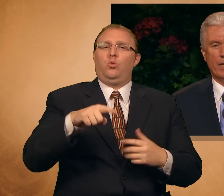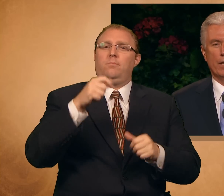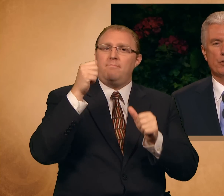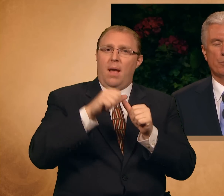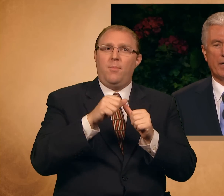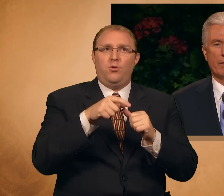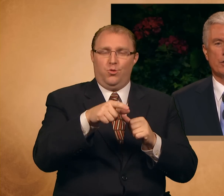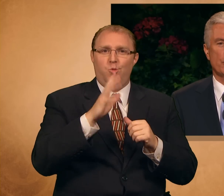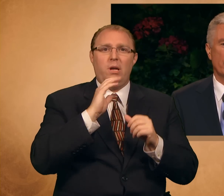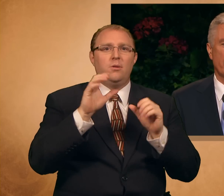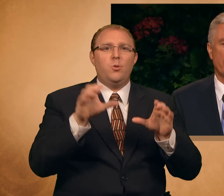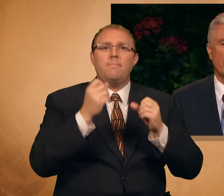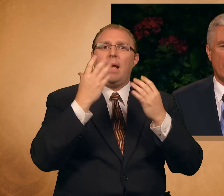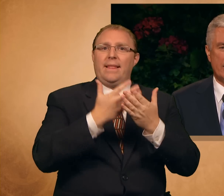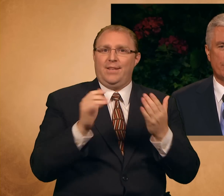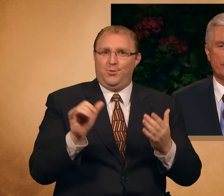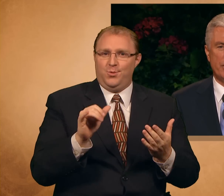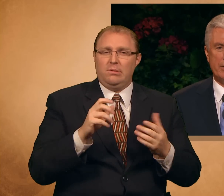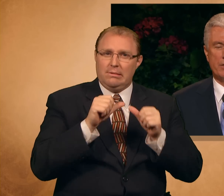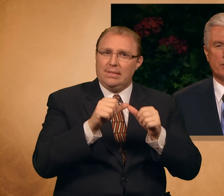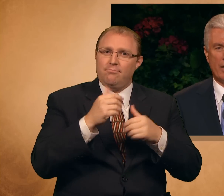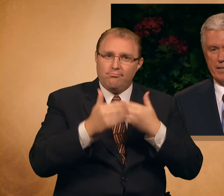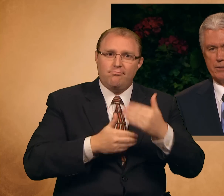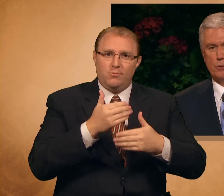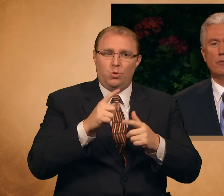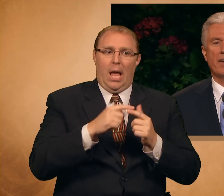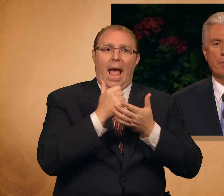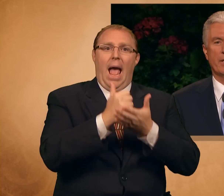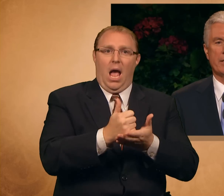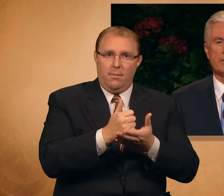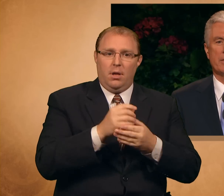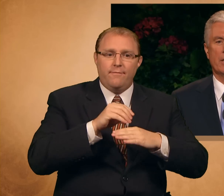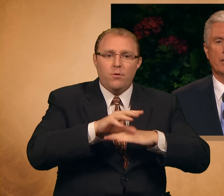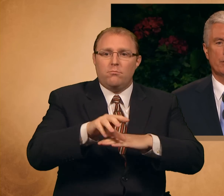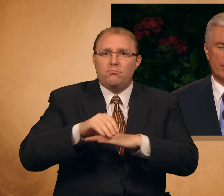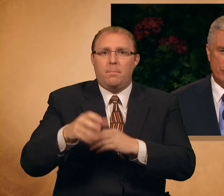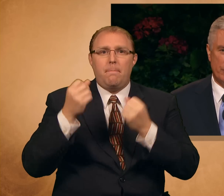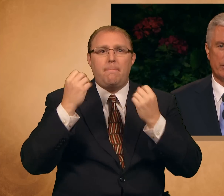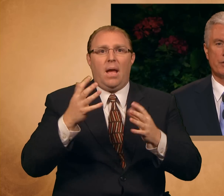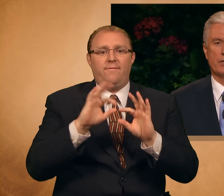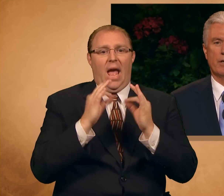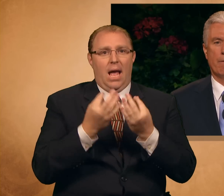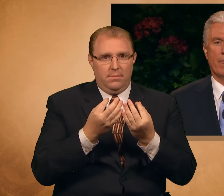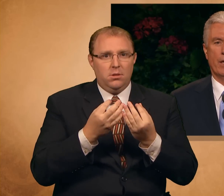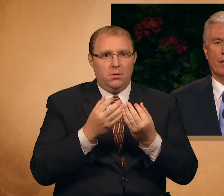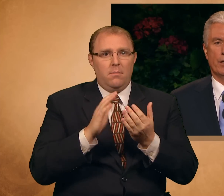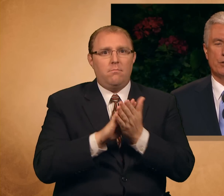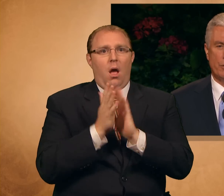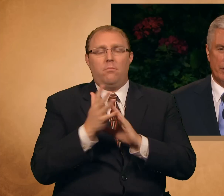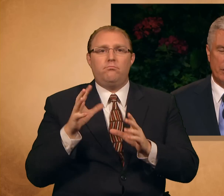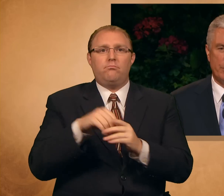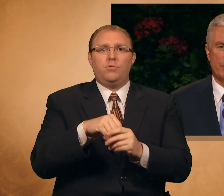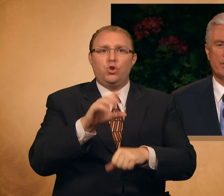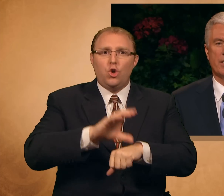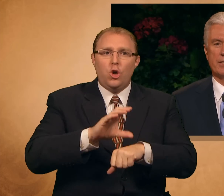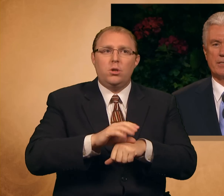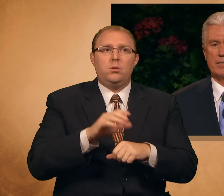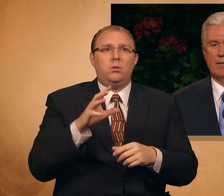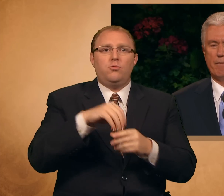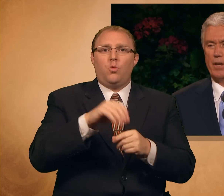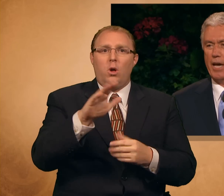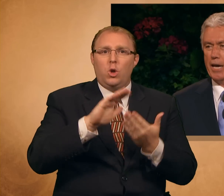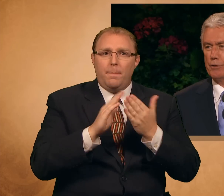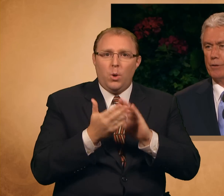to bring the joy of the gospel of Jesus Christ to families, to the Church, to your communities,